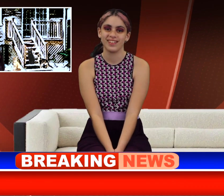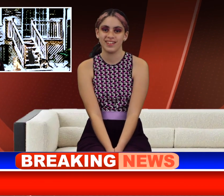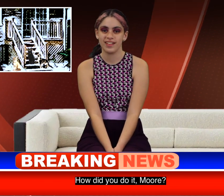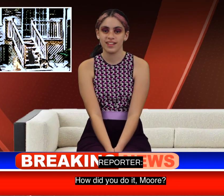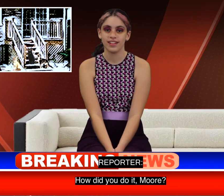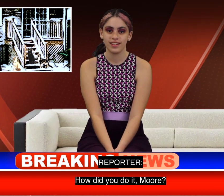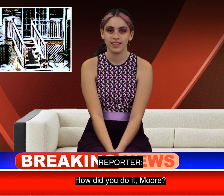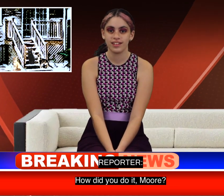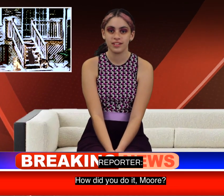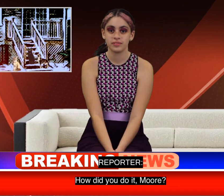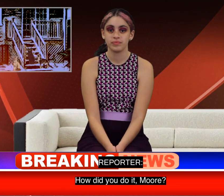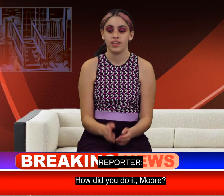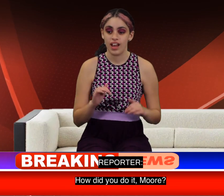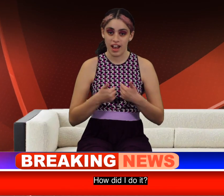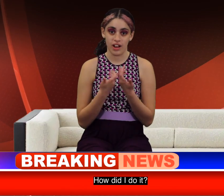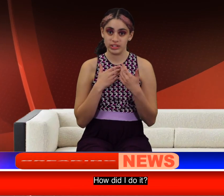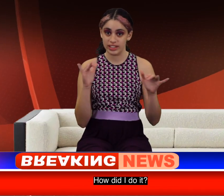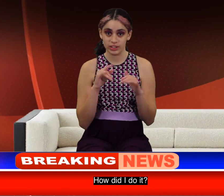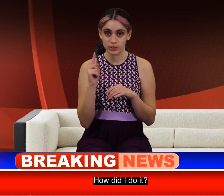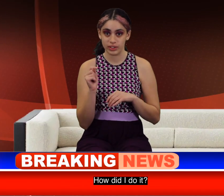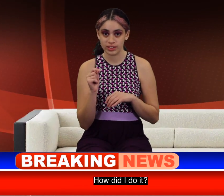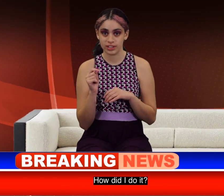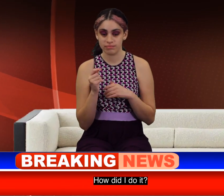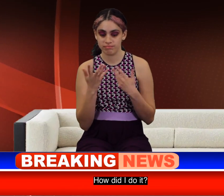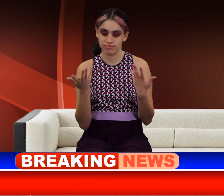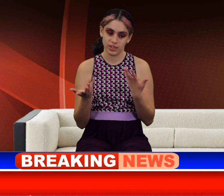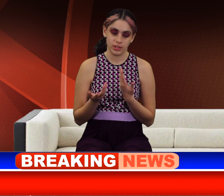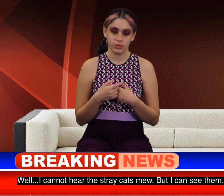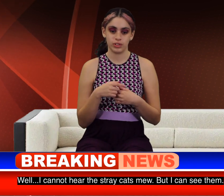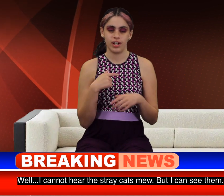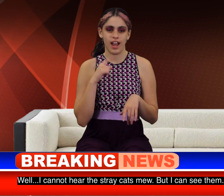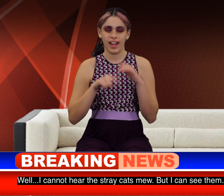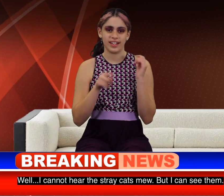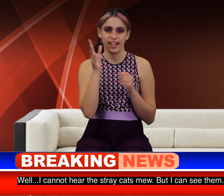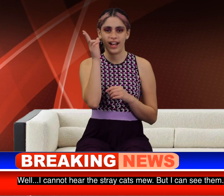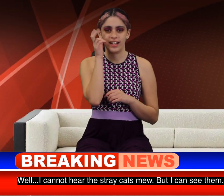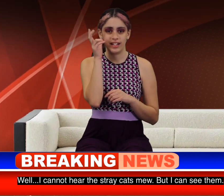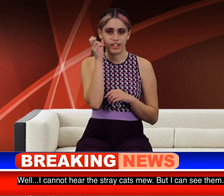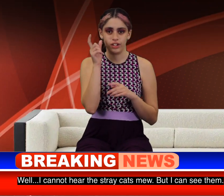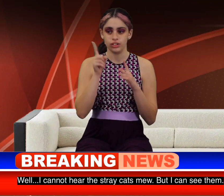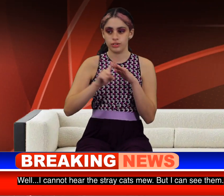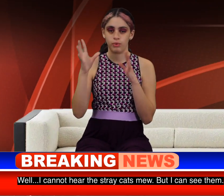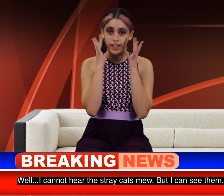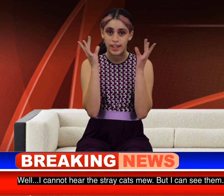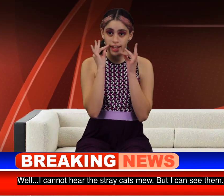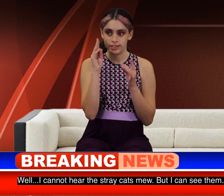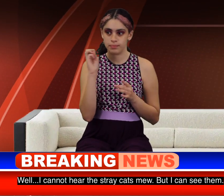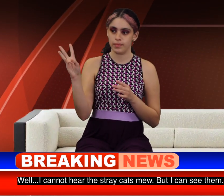How did you do it, Morg? How did I do it? Well, I cannot hear sports cat's